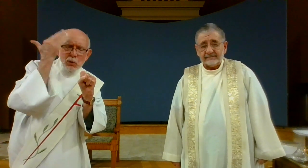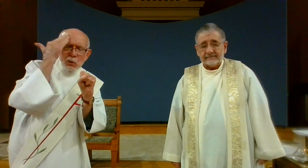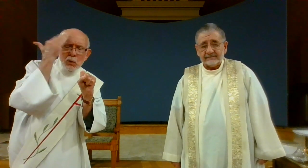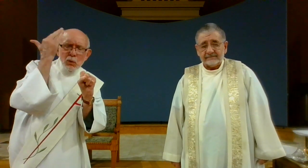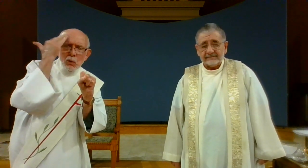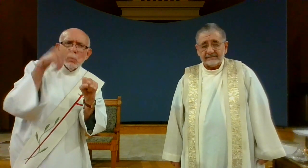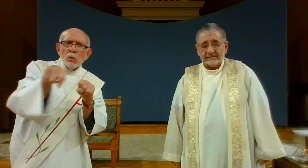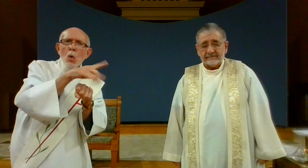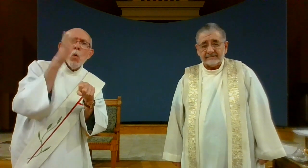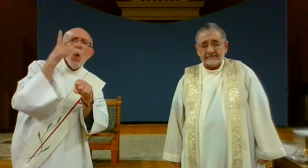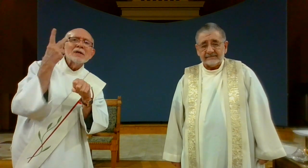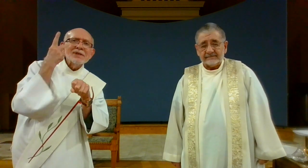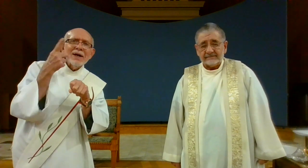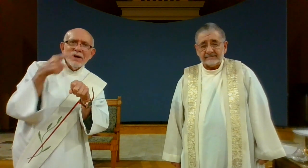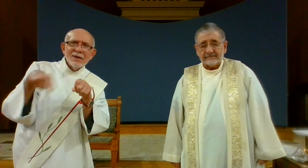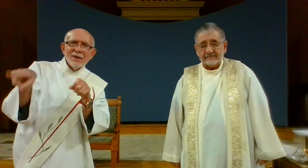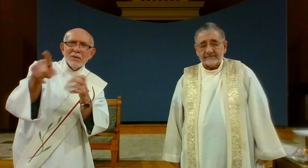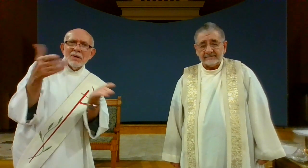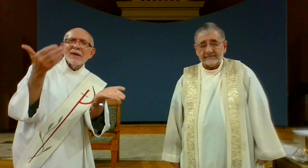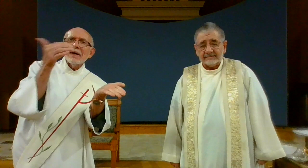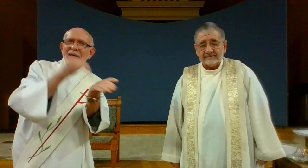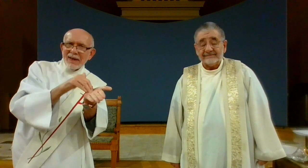and know that they will see each other again